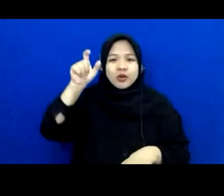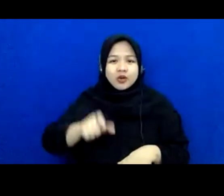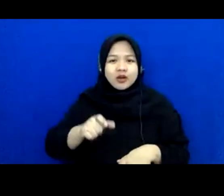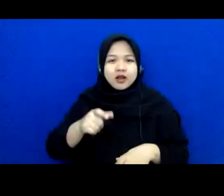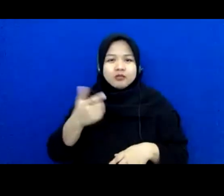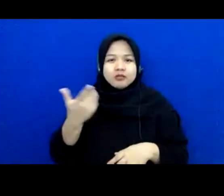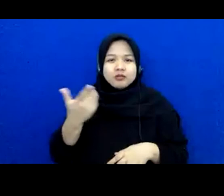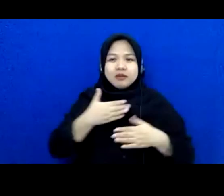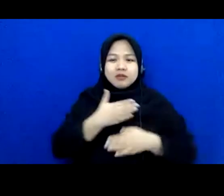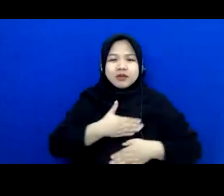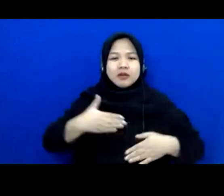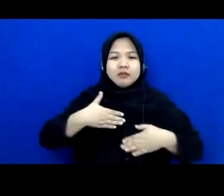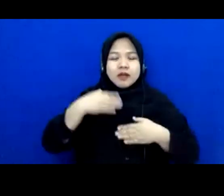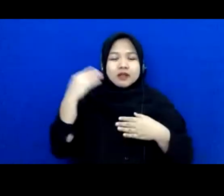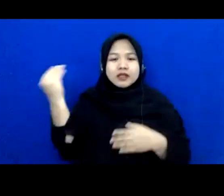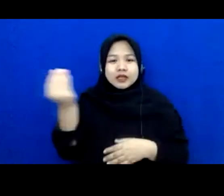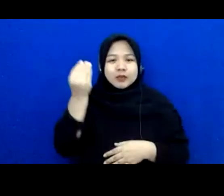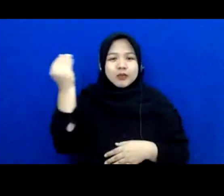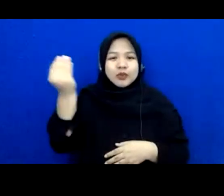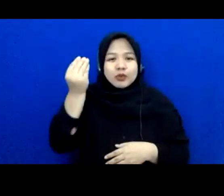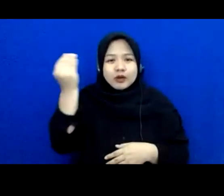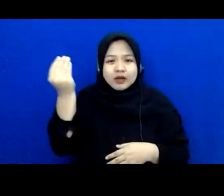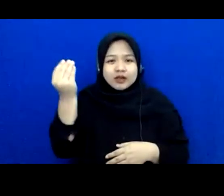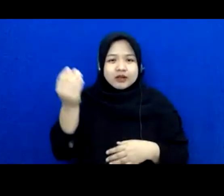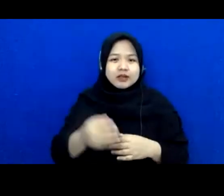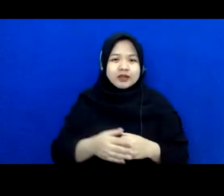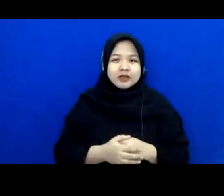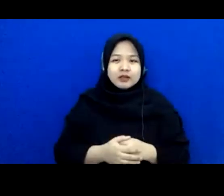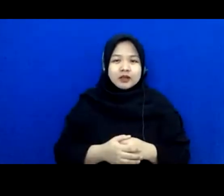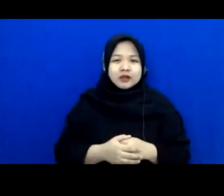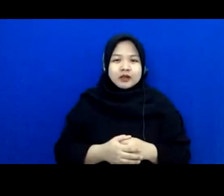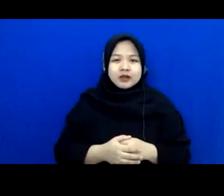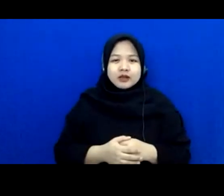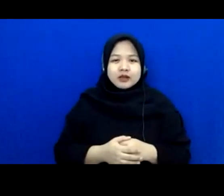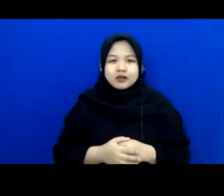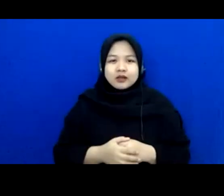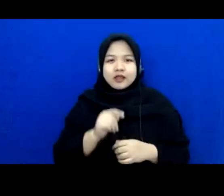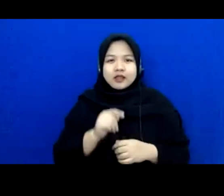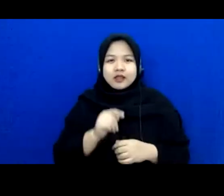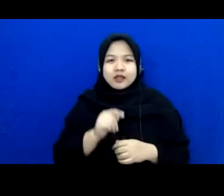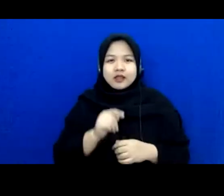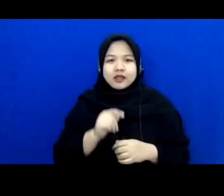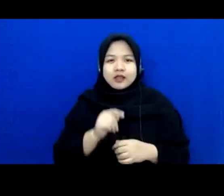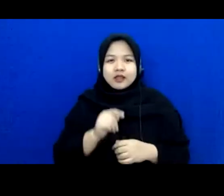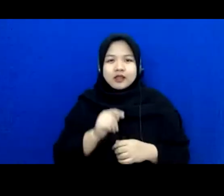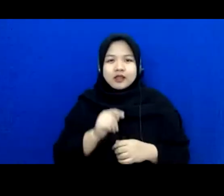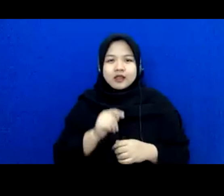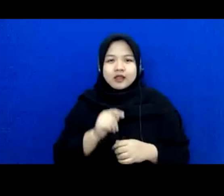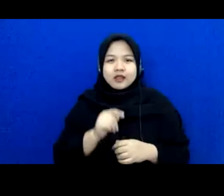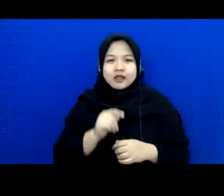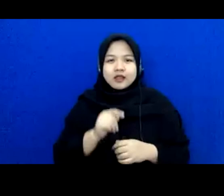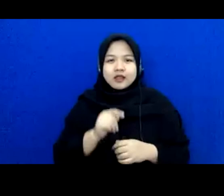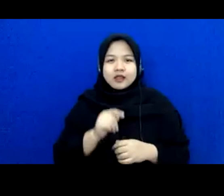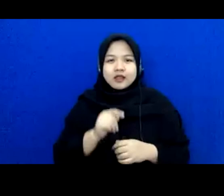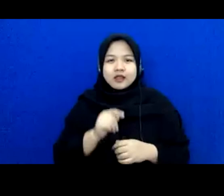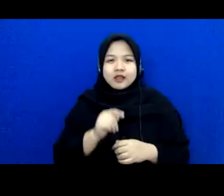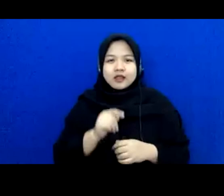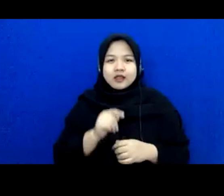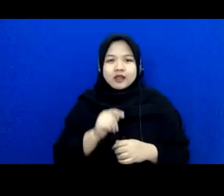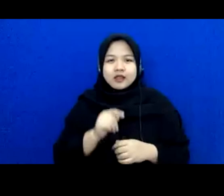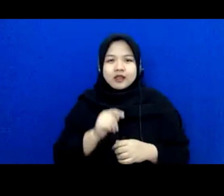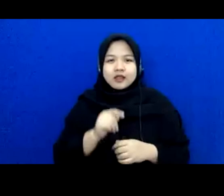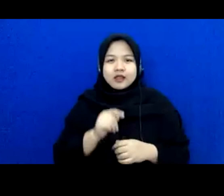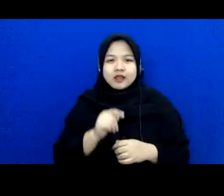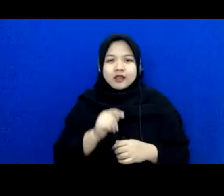or something like that right that's what it's all about so by the way it's a profitable business it sustained itself even last year at global 19.